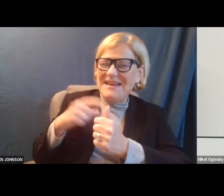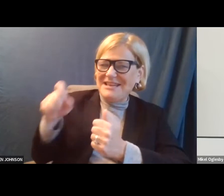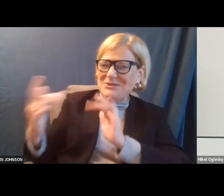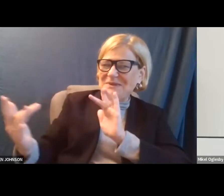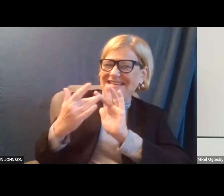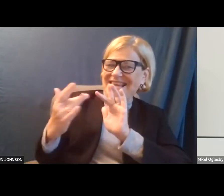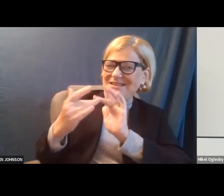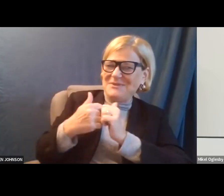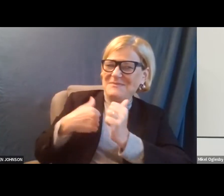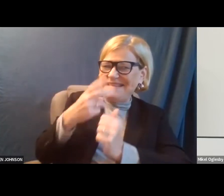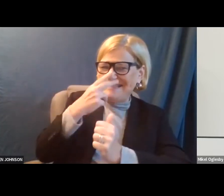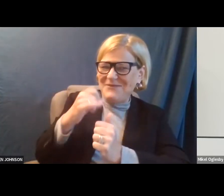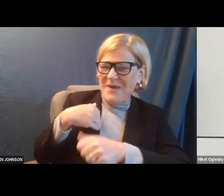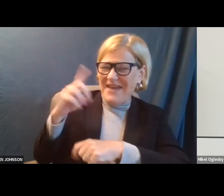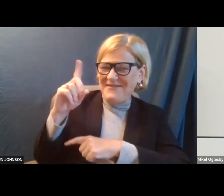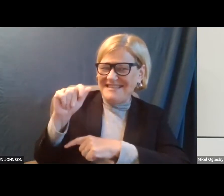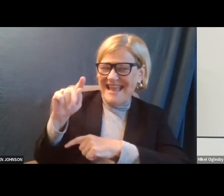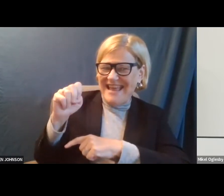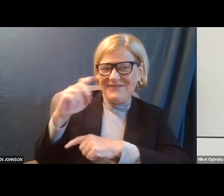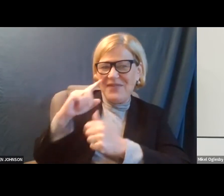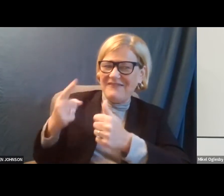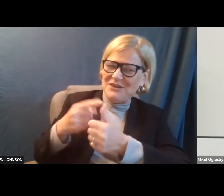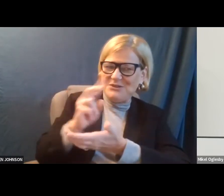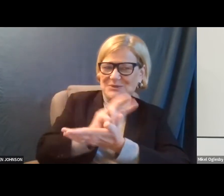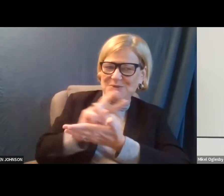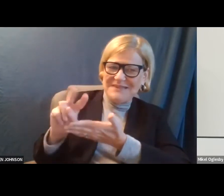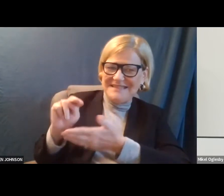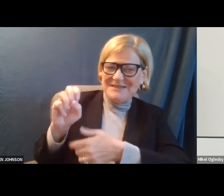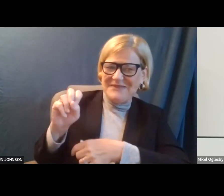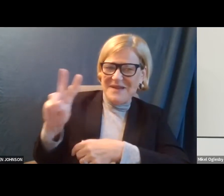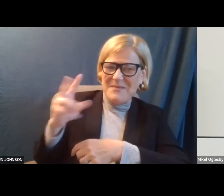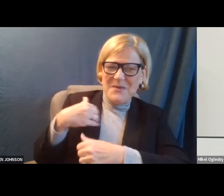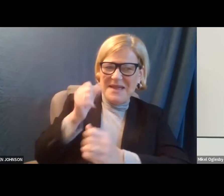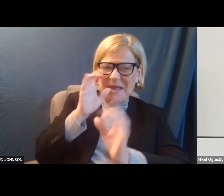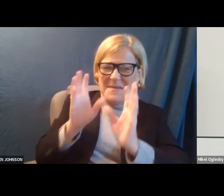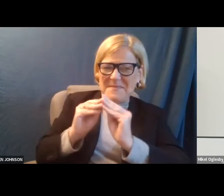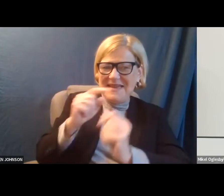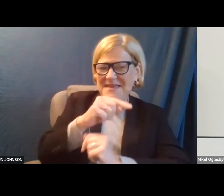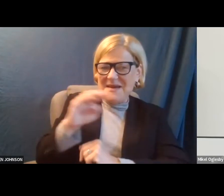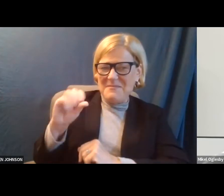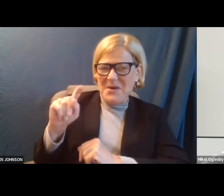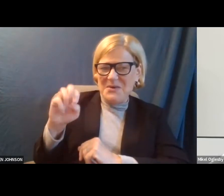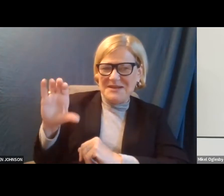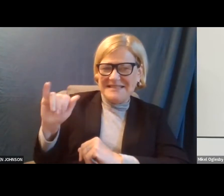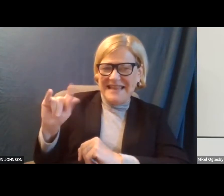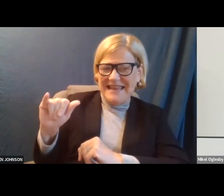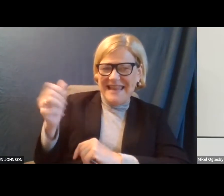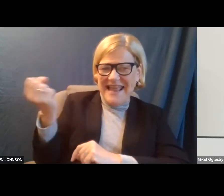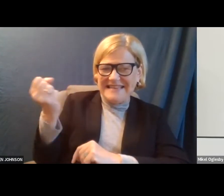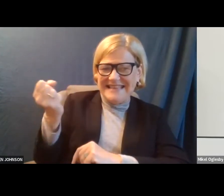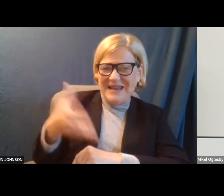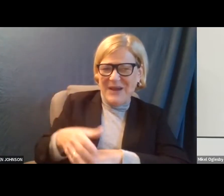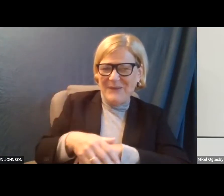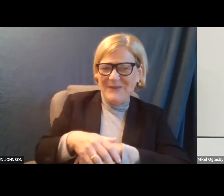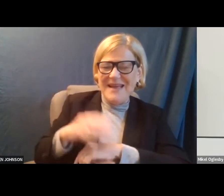touch with me. See if you've got a date somewhere the first two weeks in November, so we could meet there at Motor City and honor Mr.